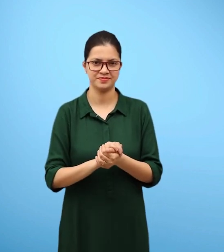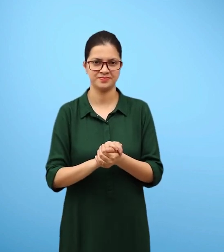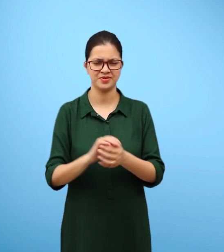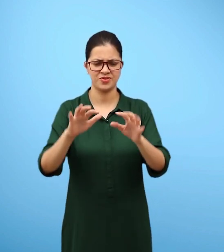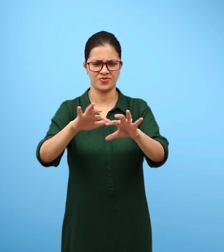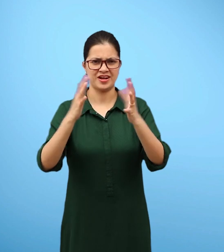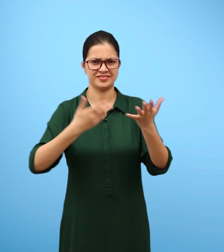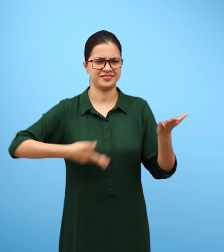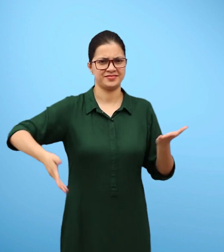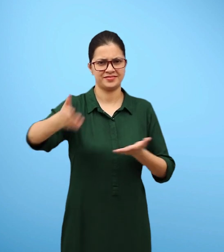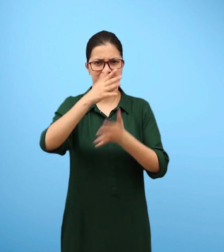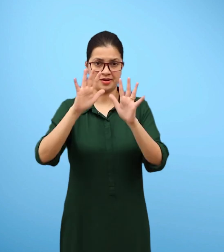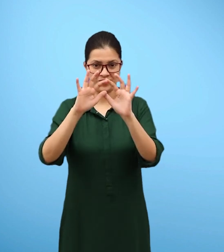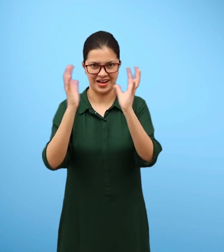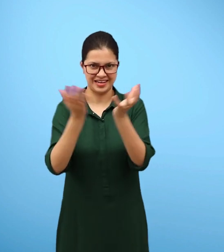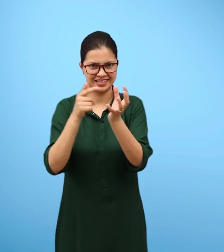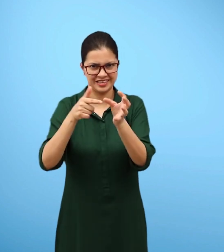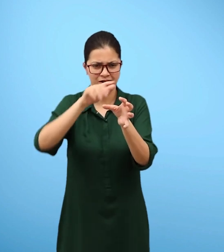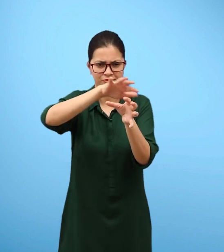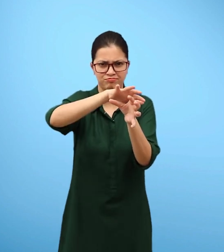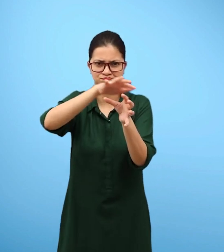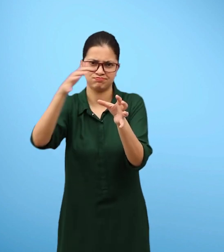Atmosphere Atmosphere is essential for life on earth.